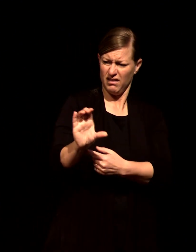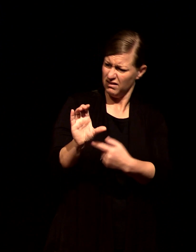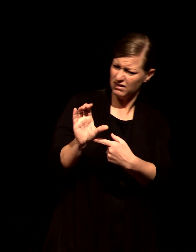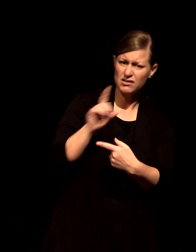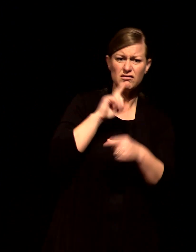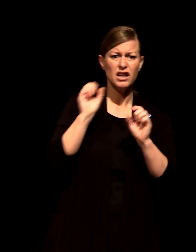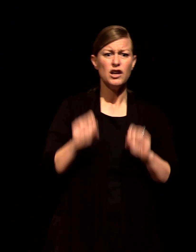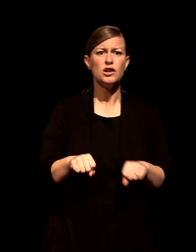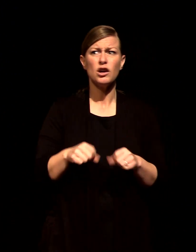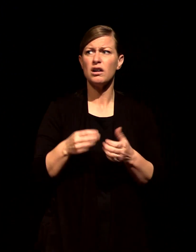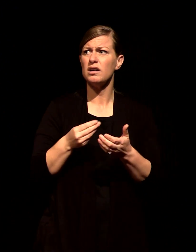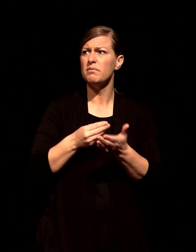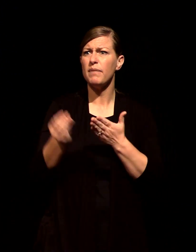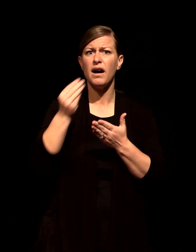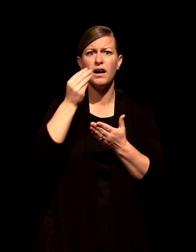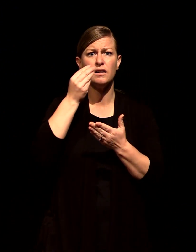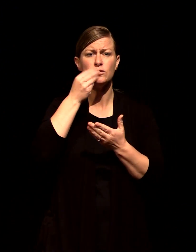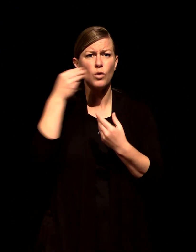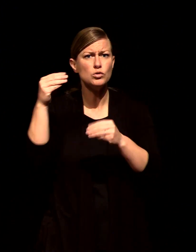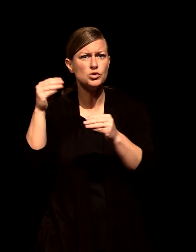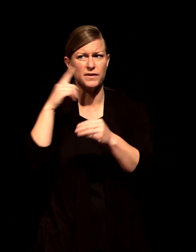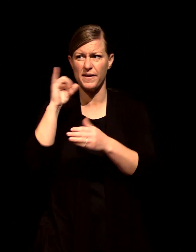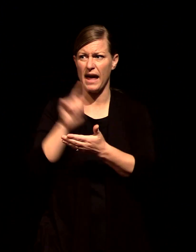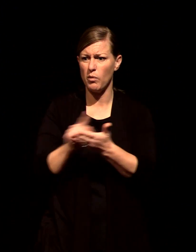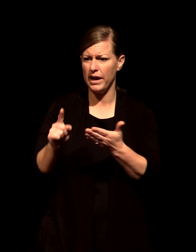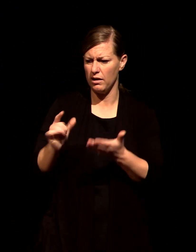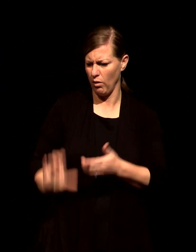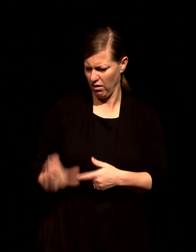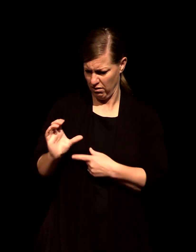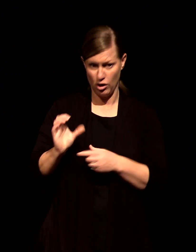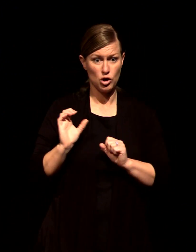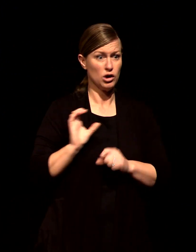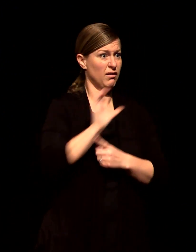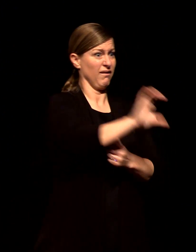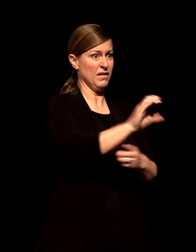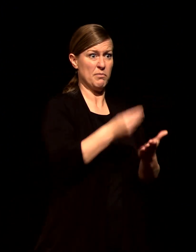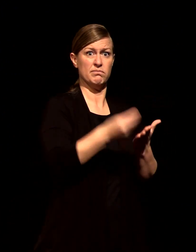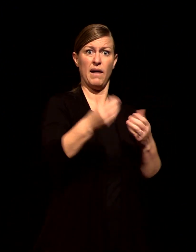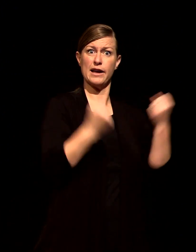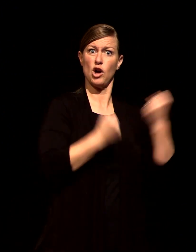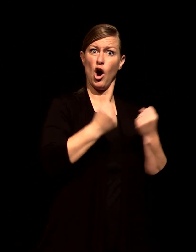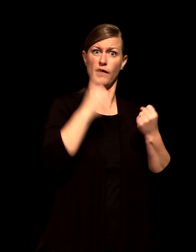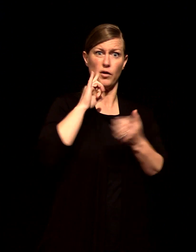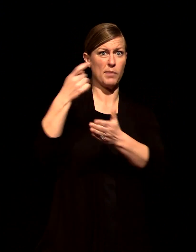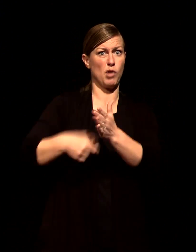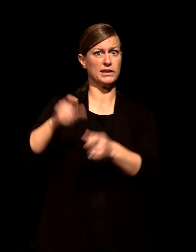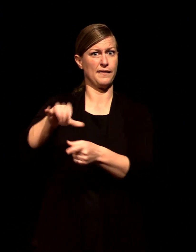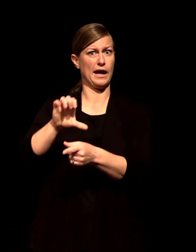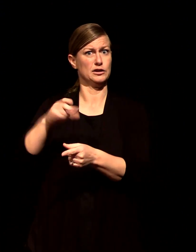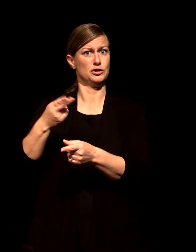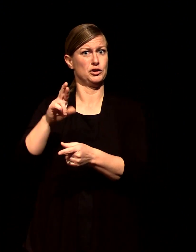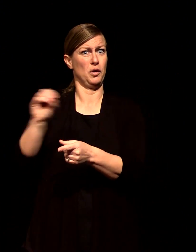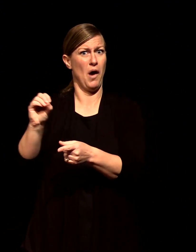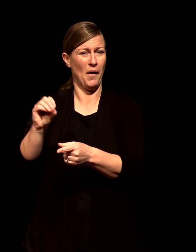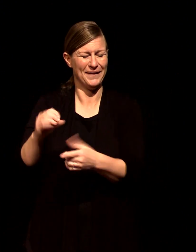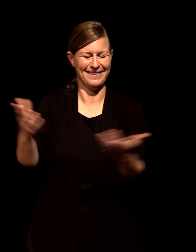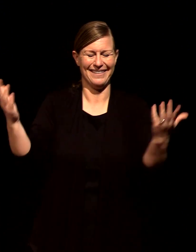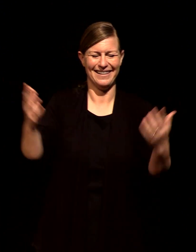a car you know those kind of things right and then I get stuck in this trap of doing the